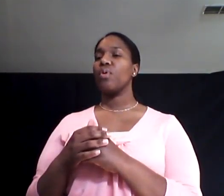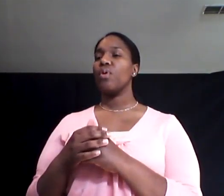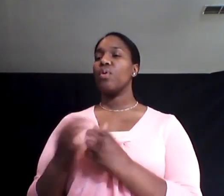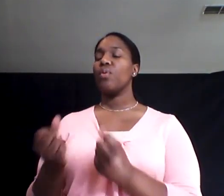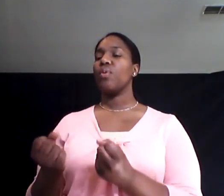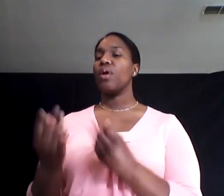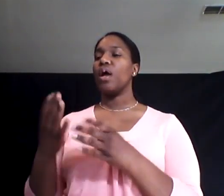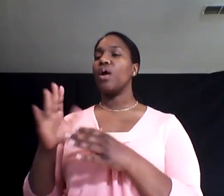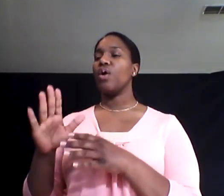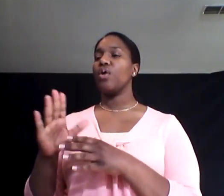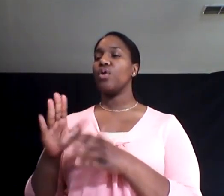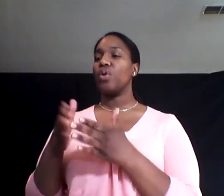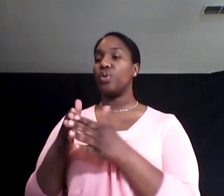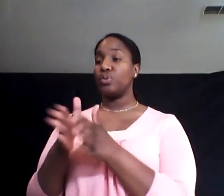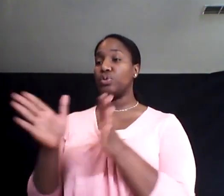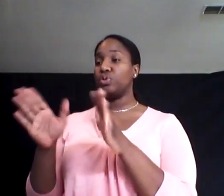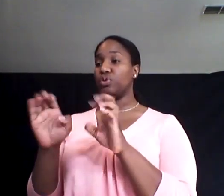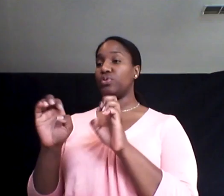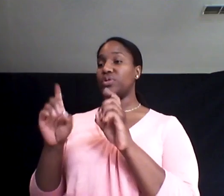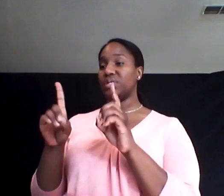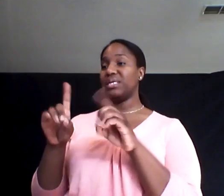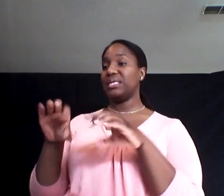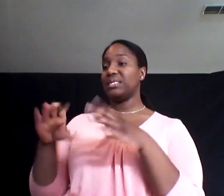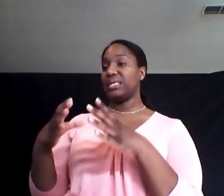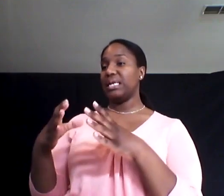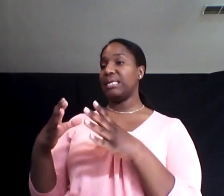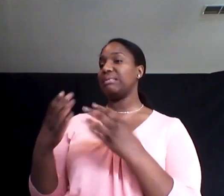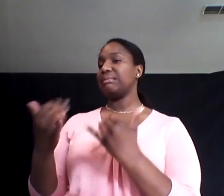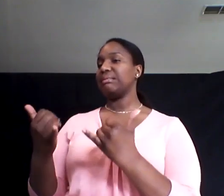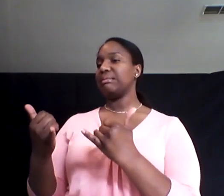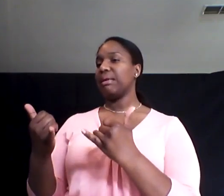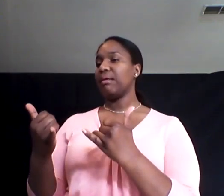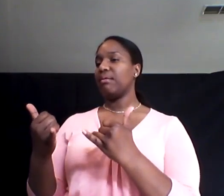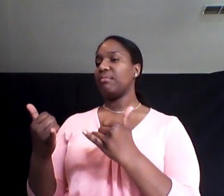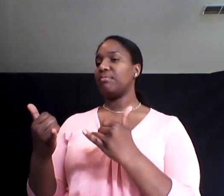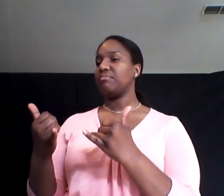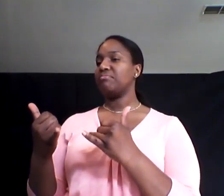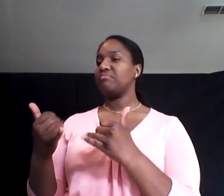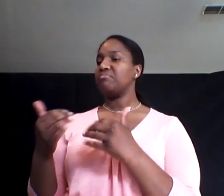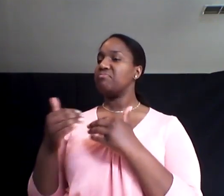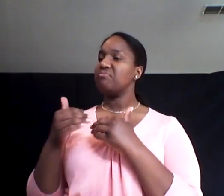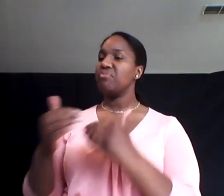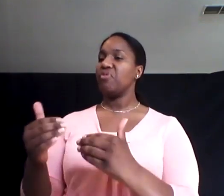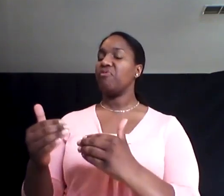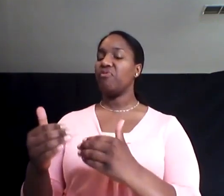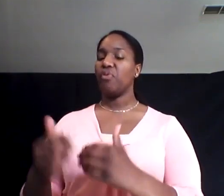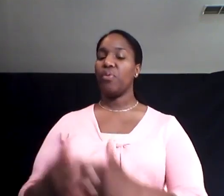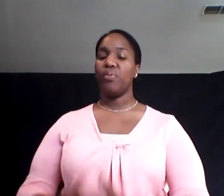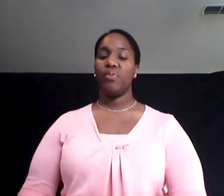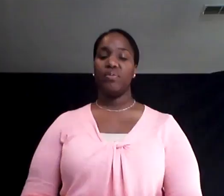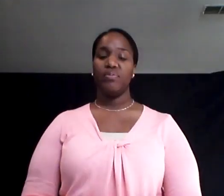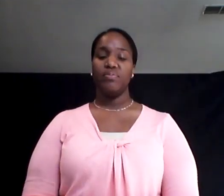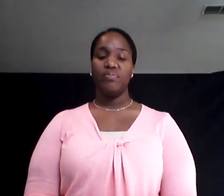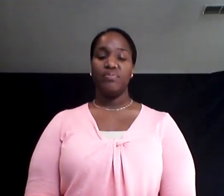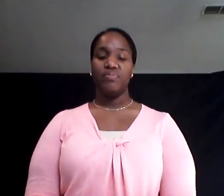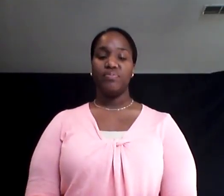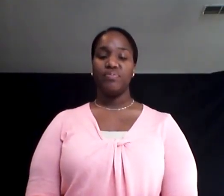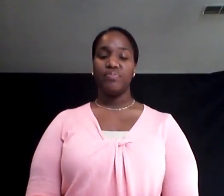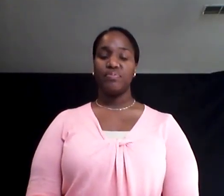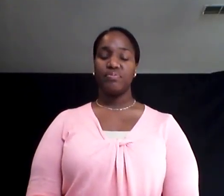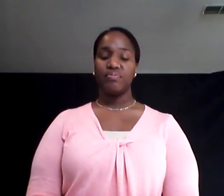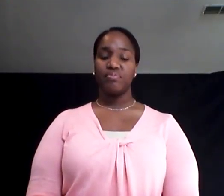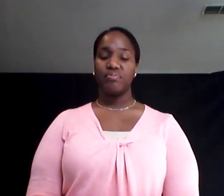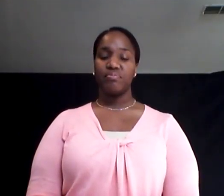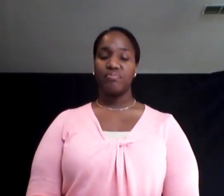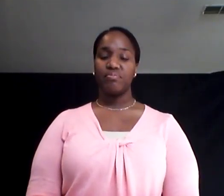Okay, what experience do you have so far with maybe video game development or computer stuff?